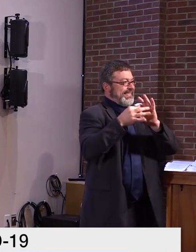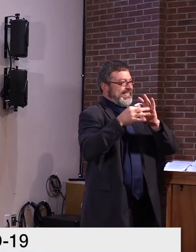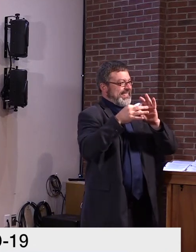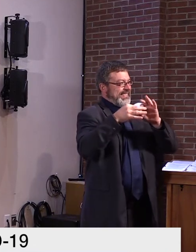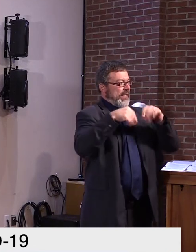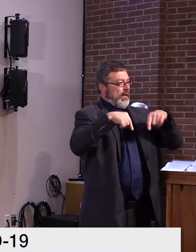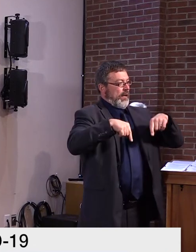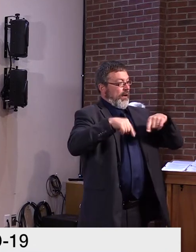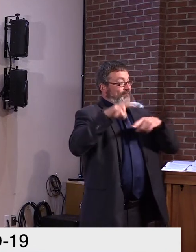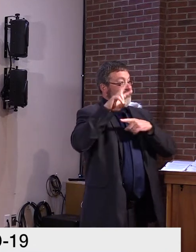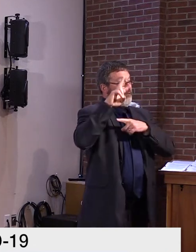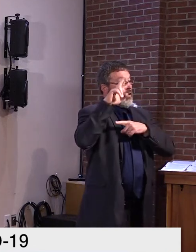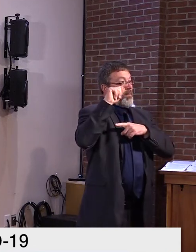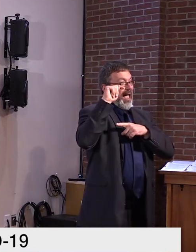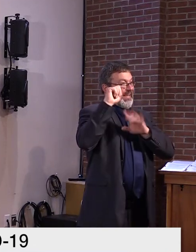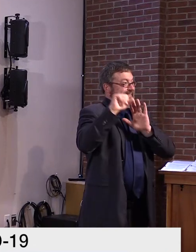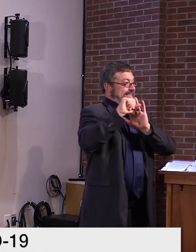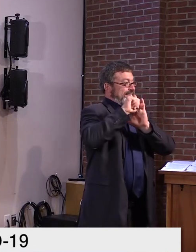I'll turn it back to the governor.